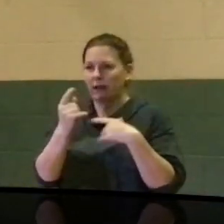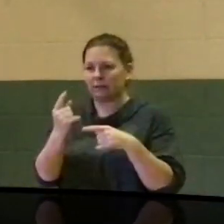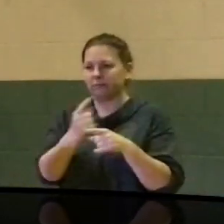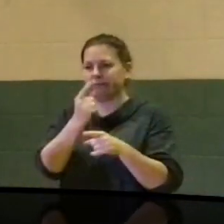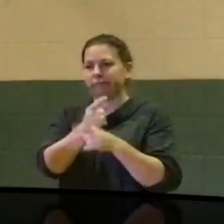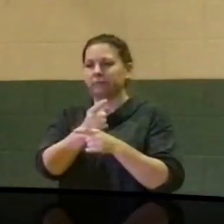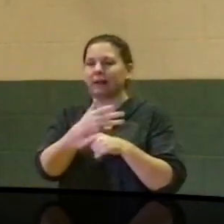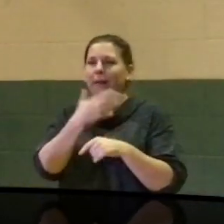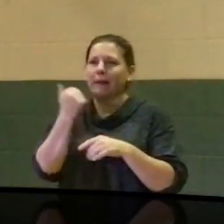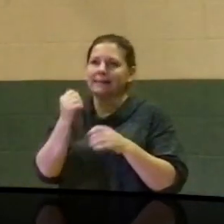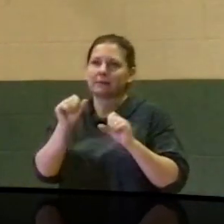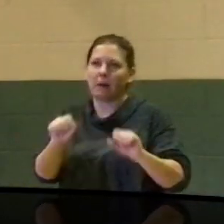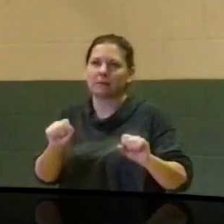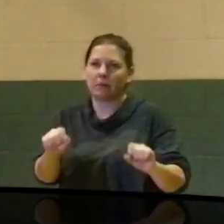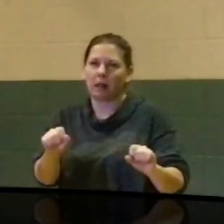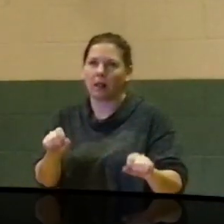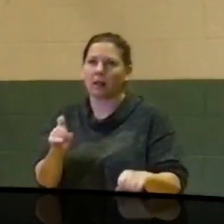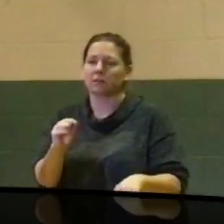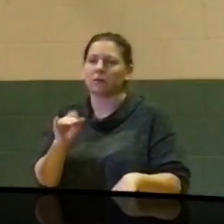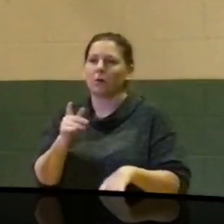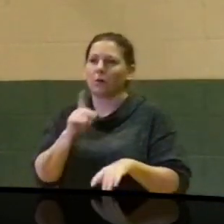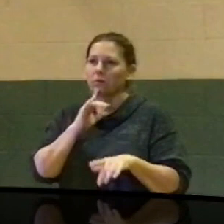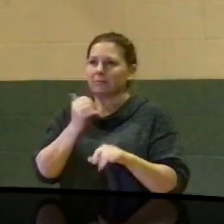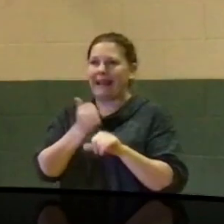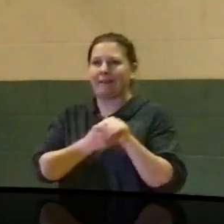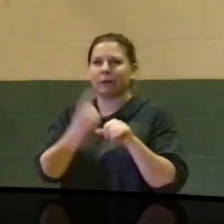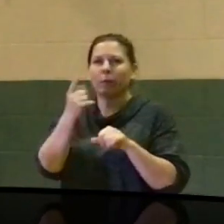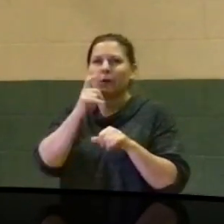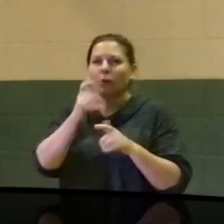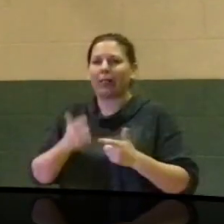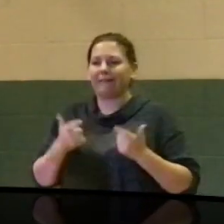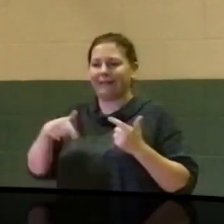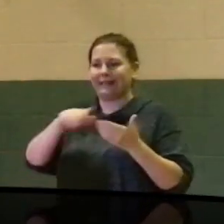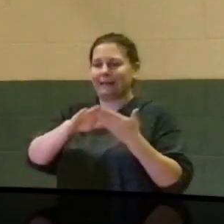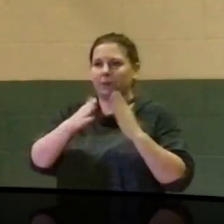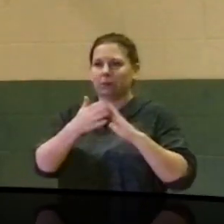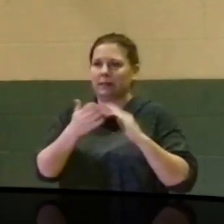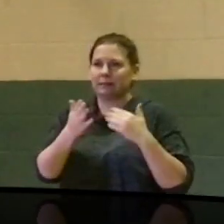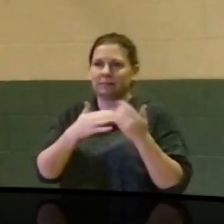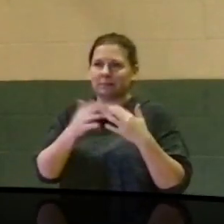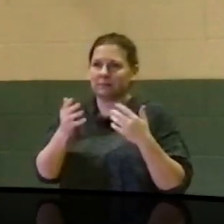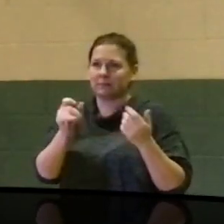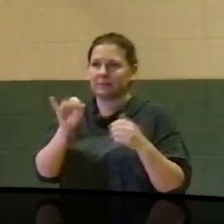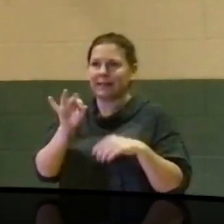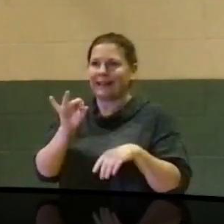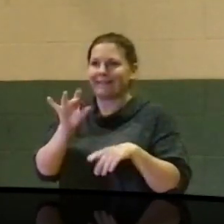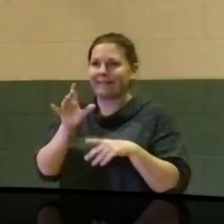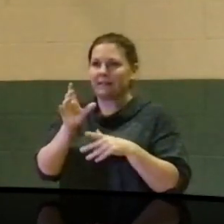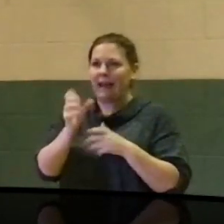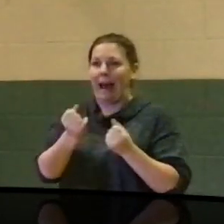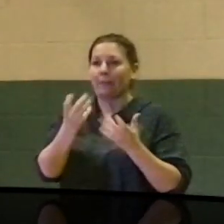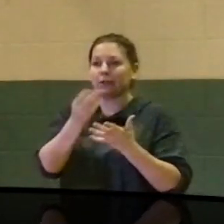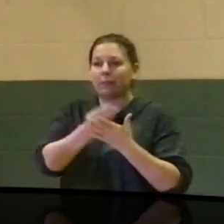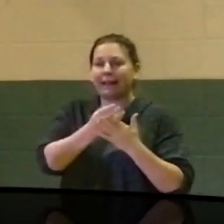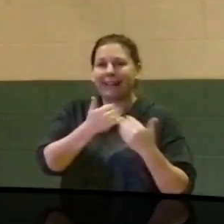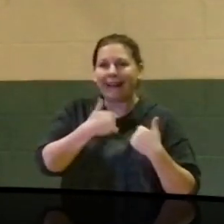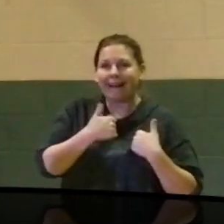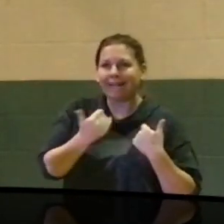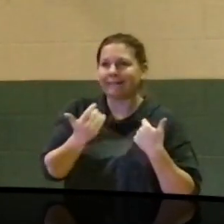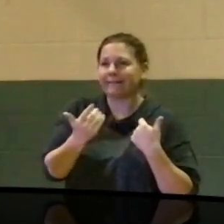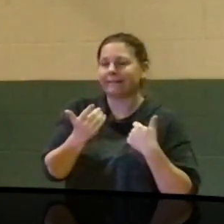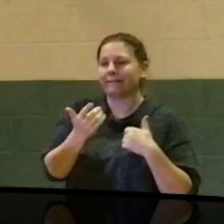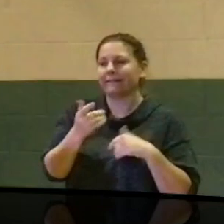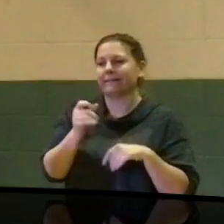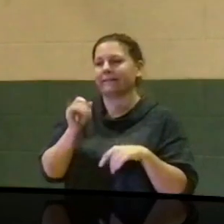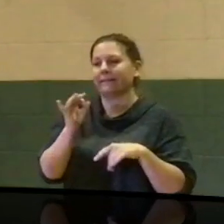best as you can. Everyone in this community, regardless of their economic state, their